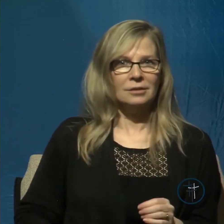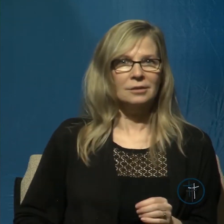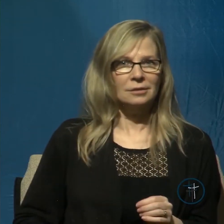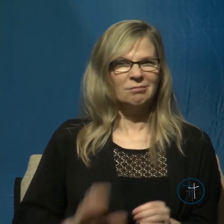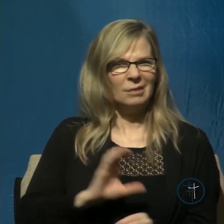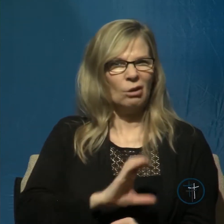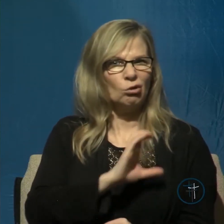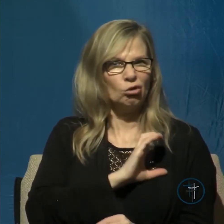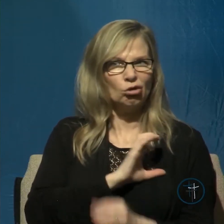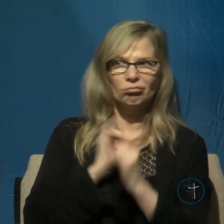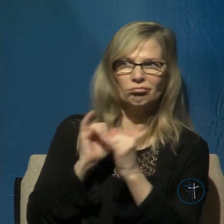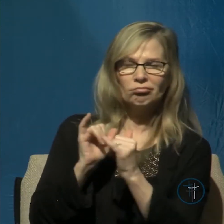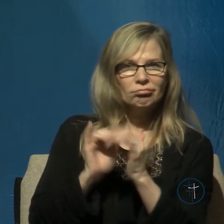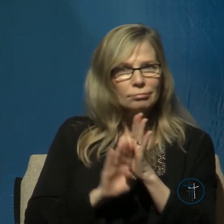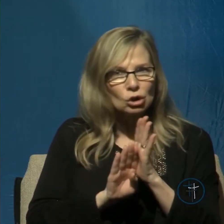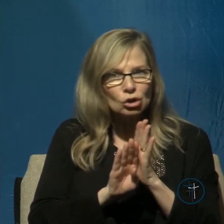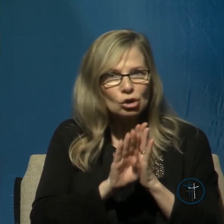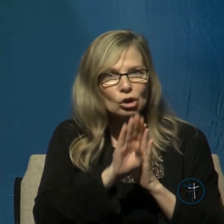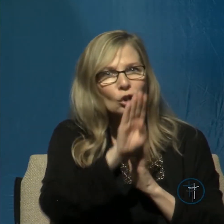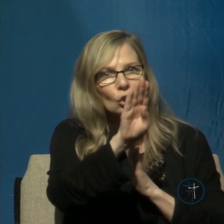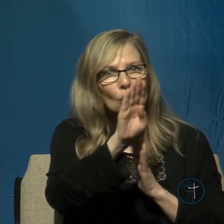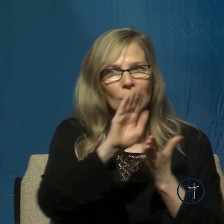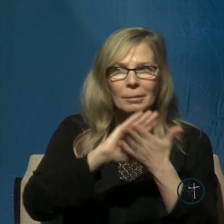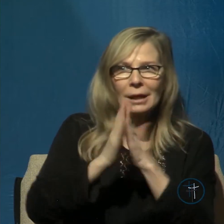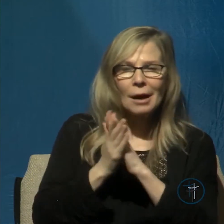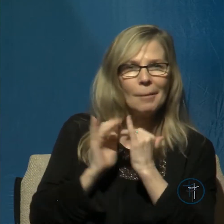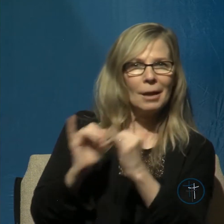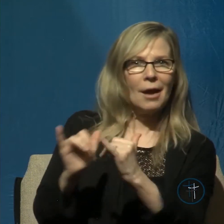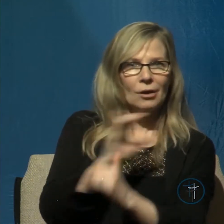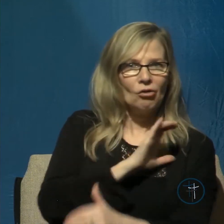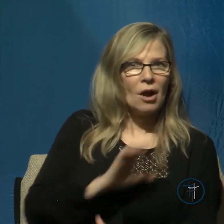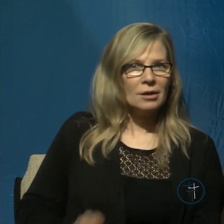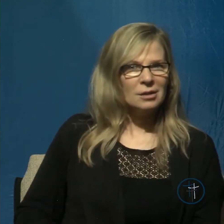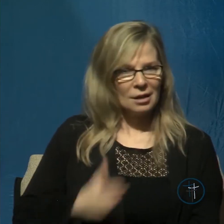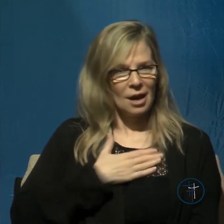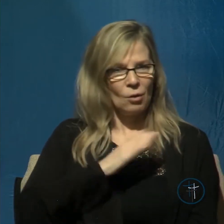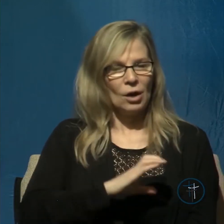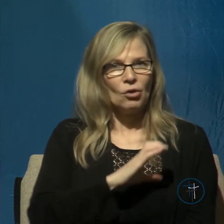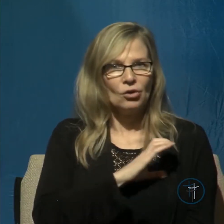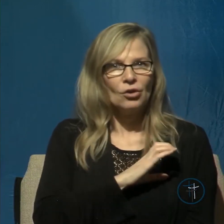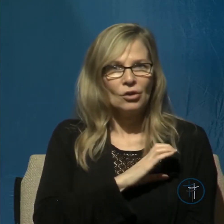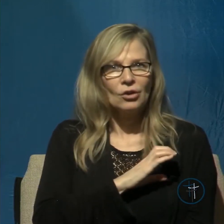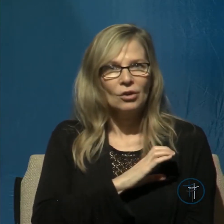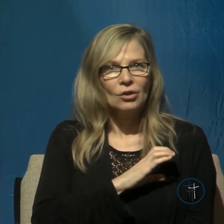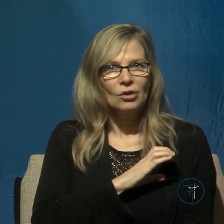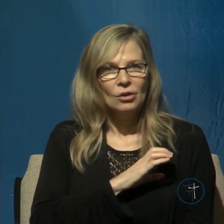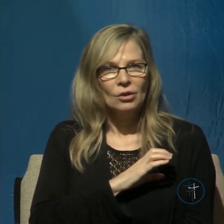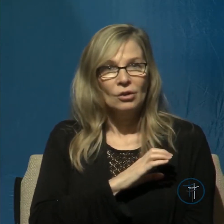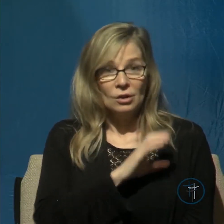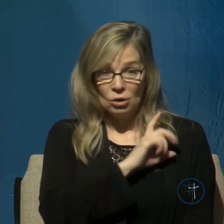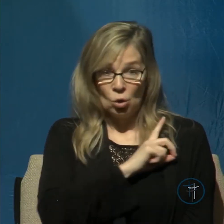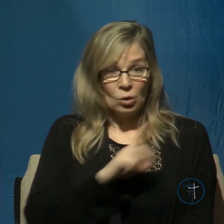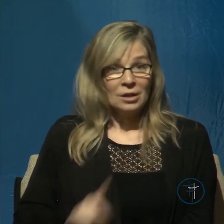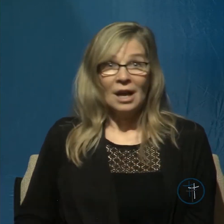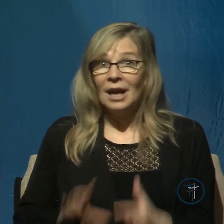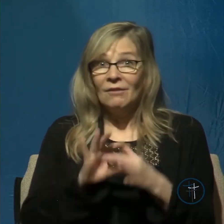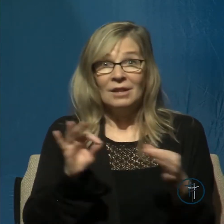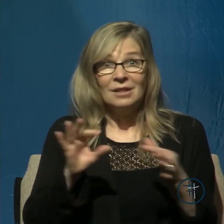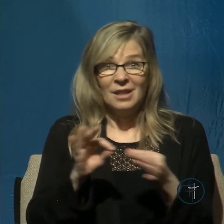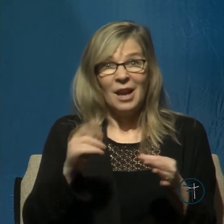maturity Christ-likeness in our character so David says that because God is his light salvation his refuge